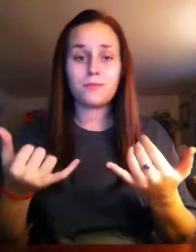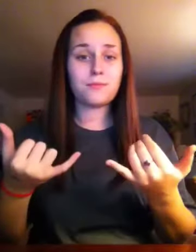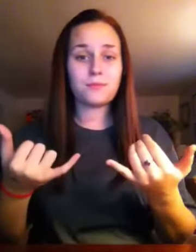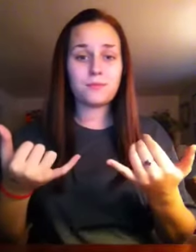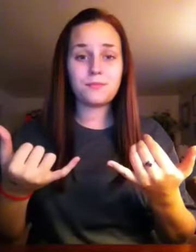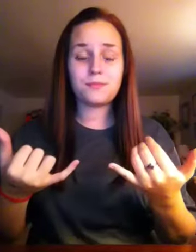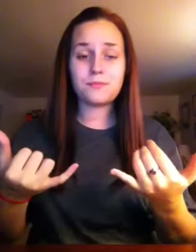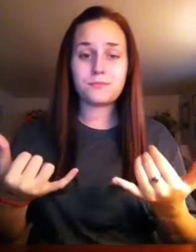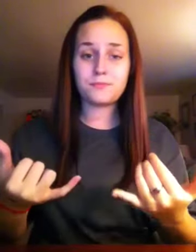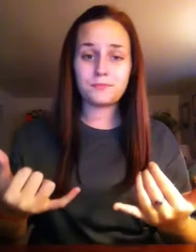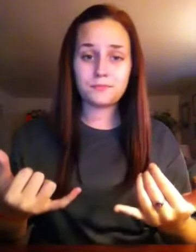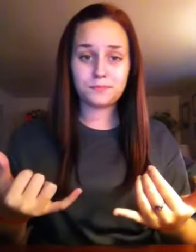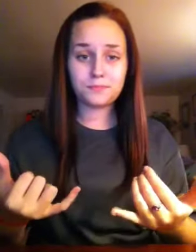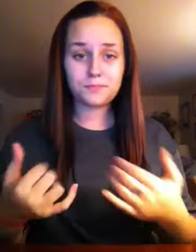stars